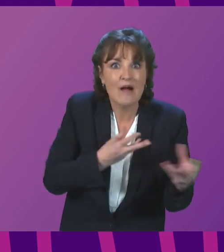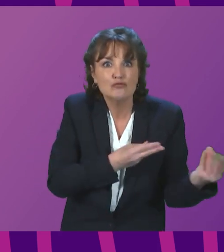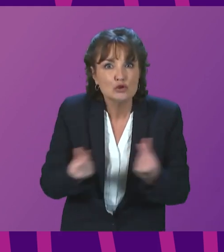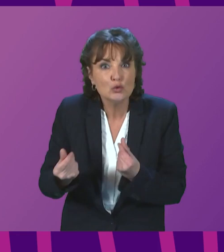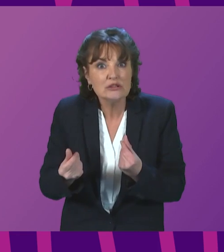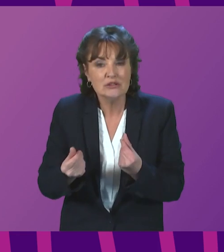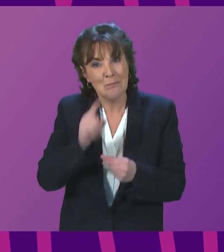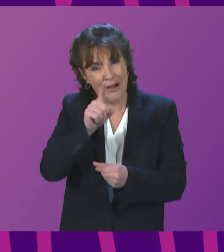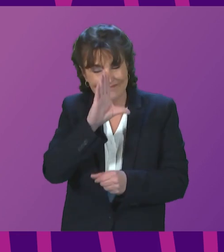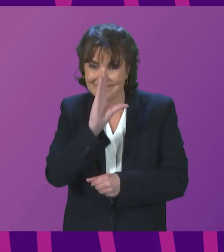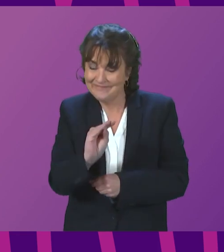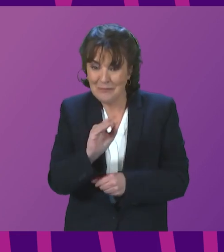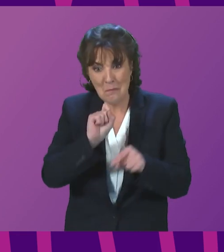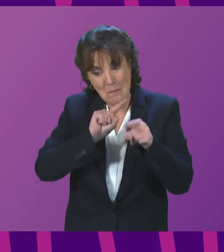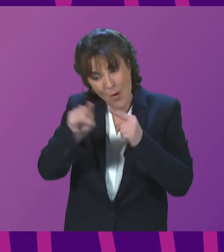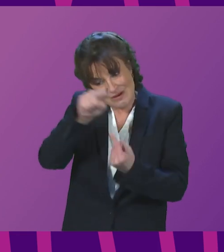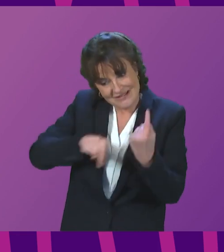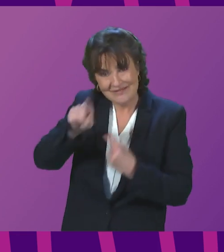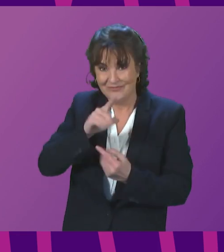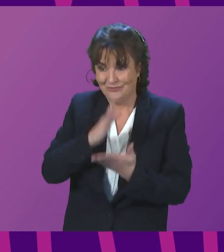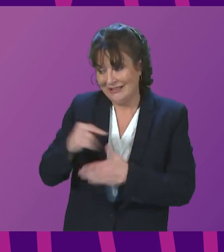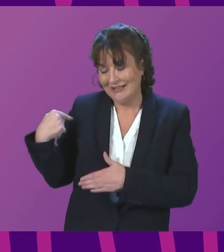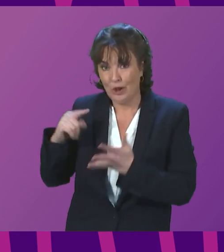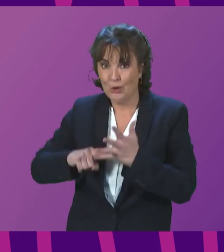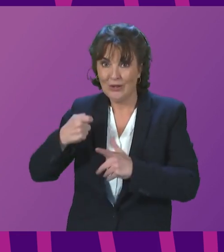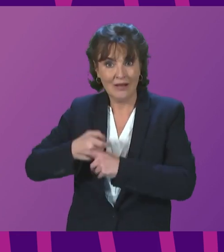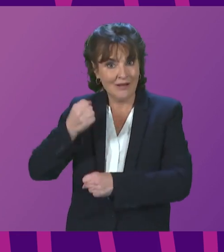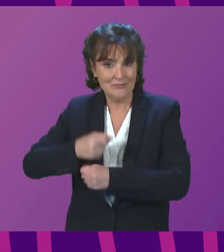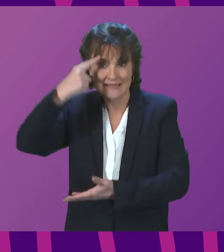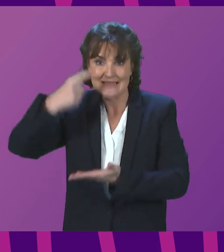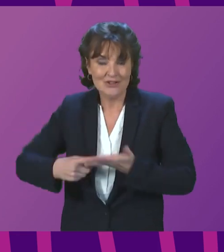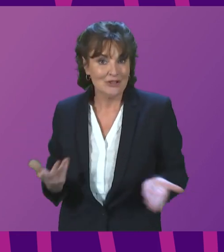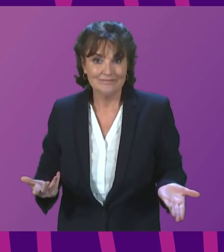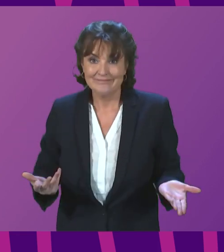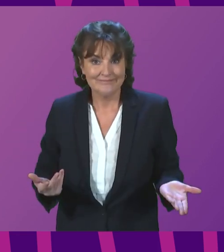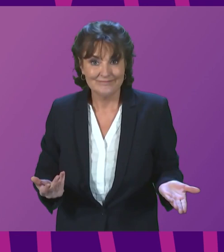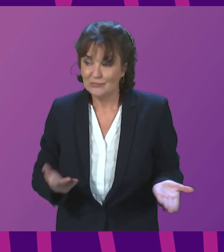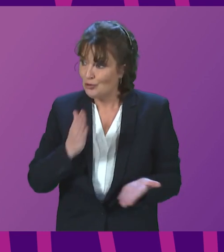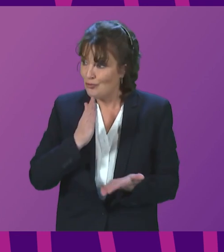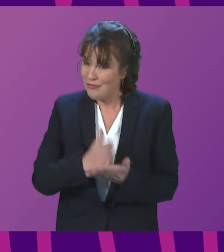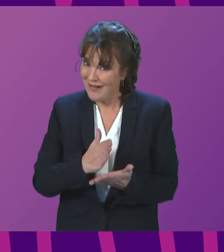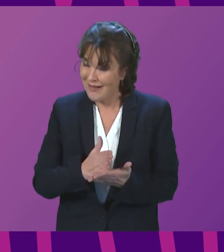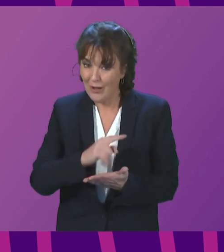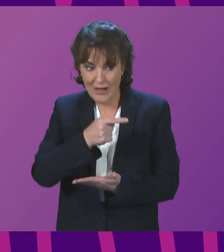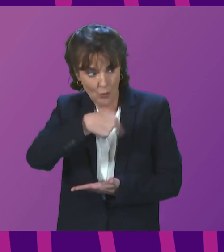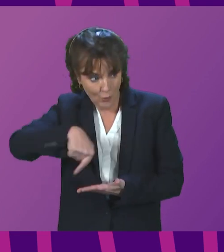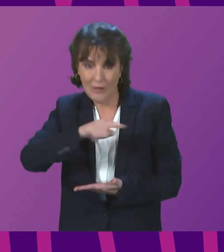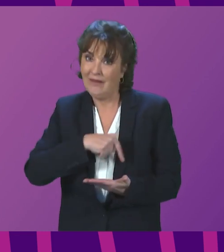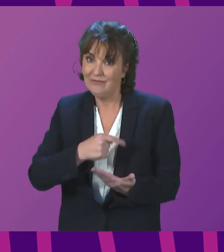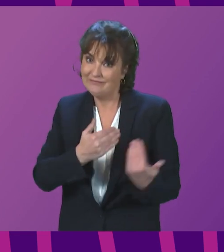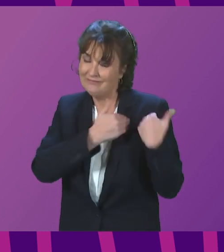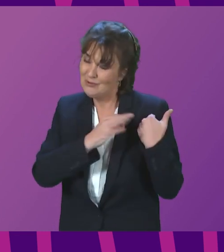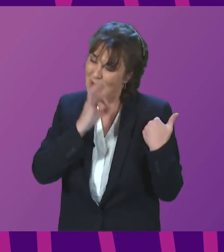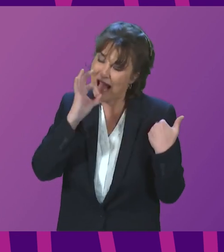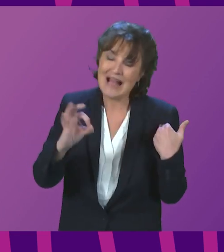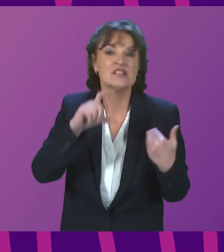largely reserved to the UK Government. And therefore, it is incumbent on all of us to ask the Chancellor to take the